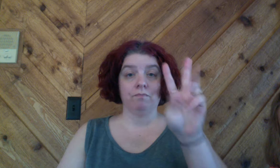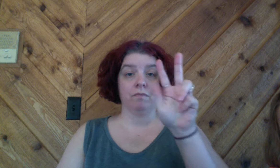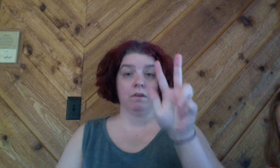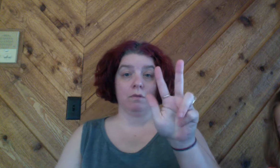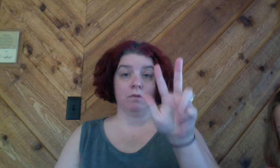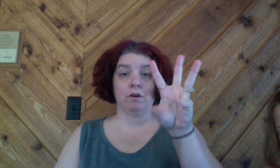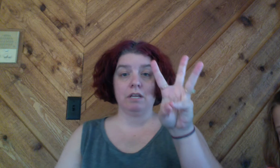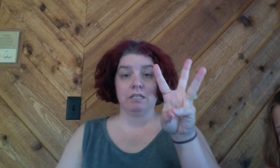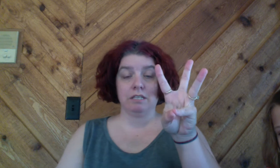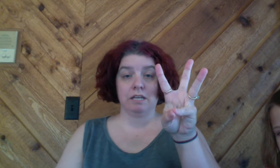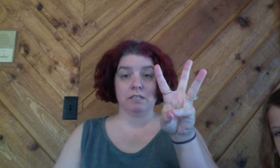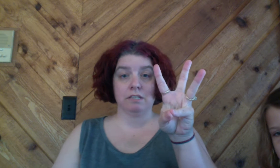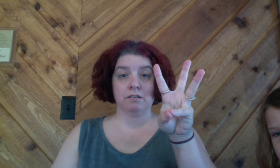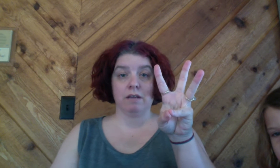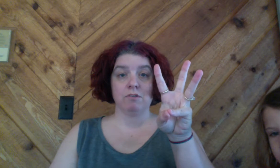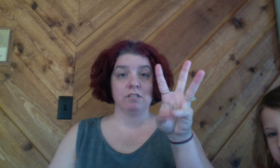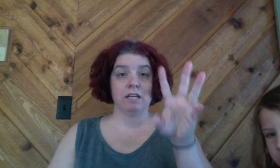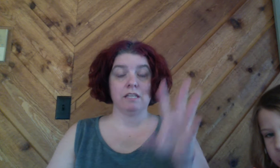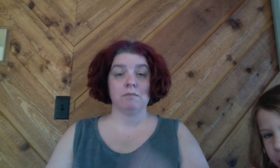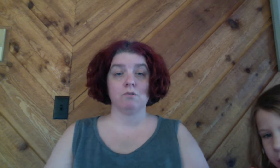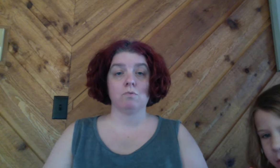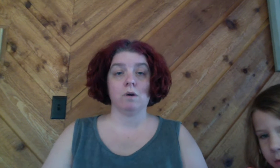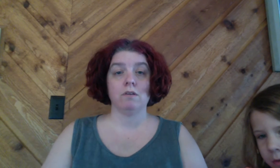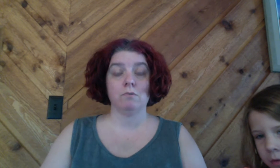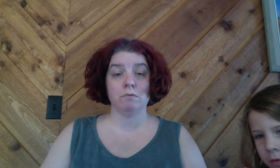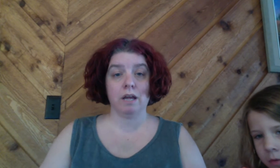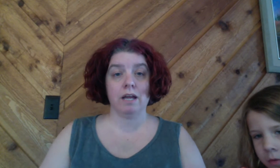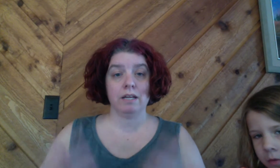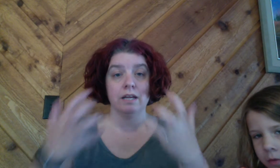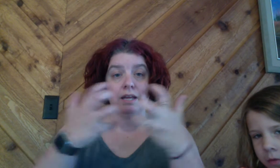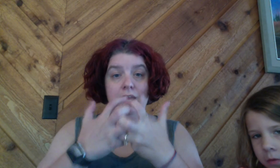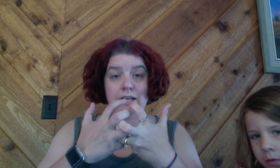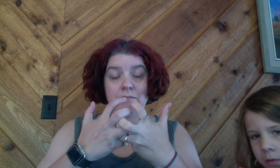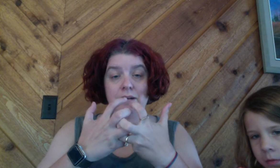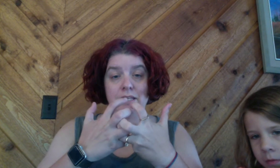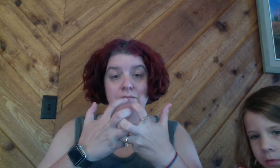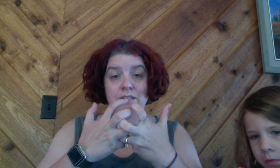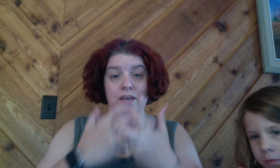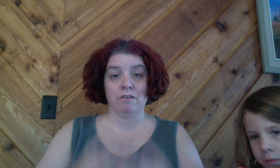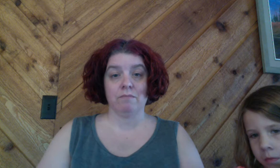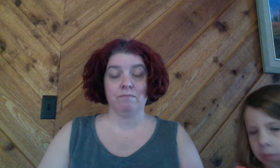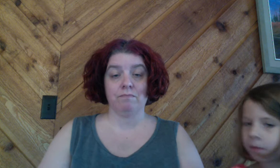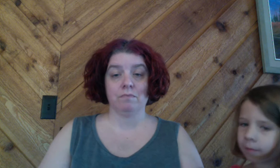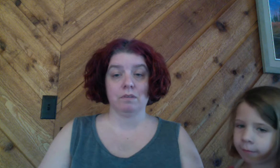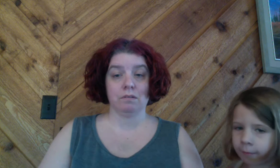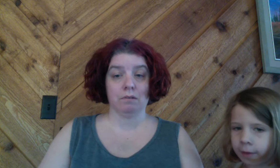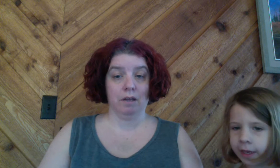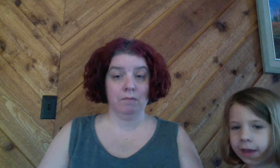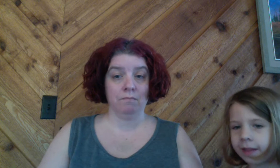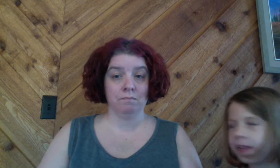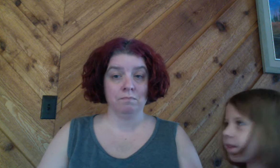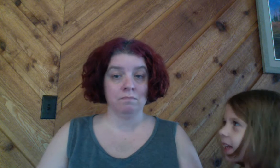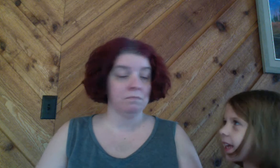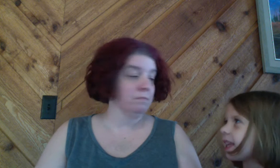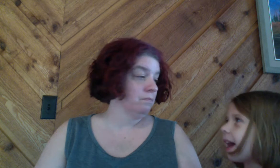thirty-six. Okay, I'm just taking the numbers one through nine and combining them together. Okay? Maybe like that.